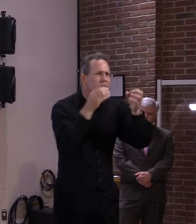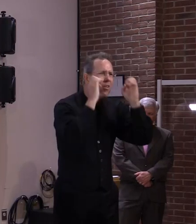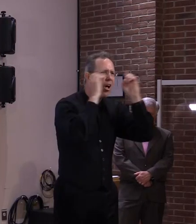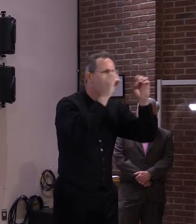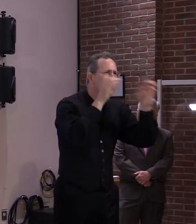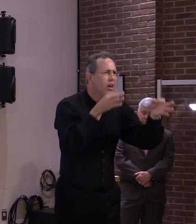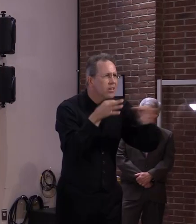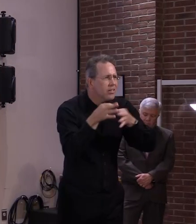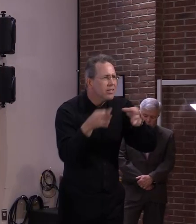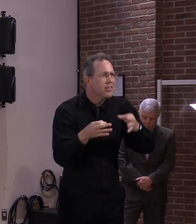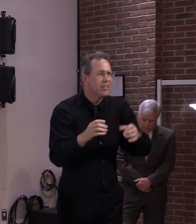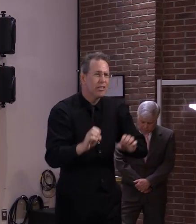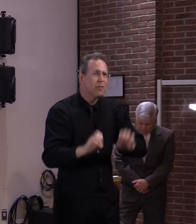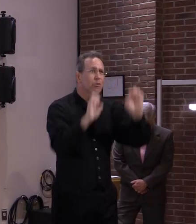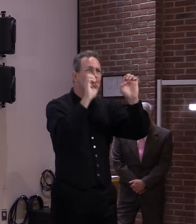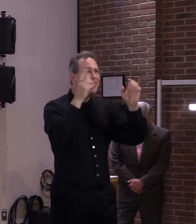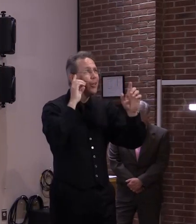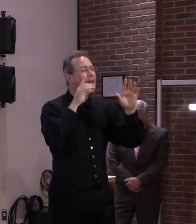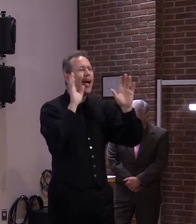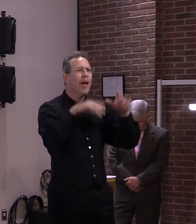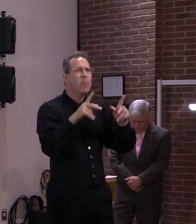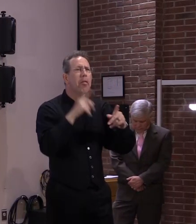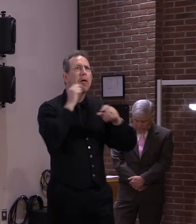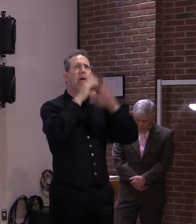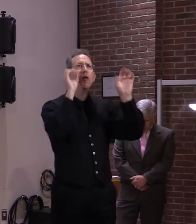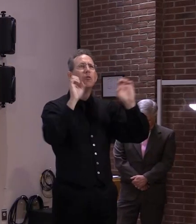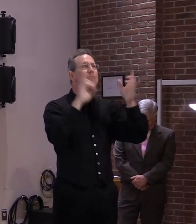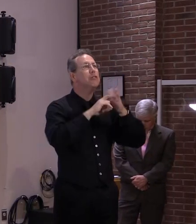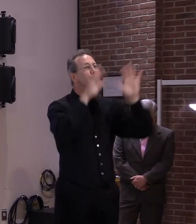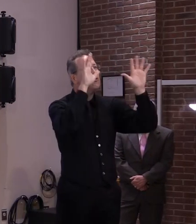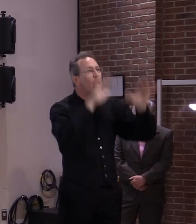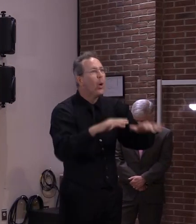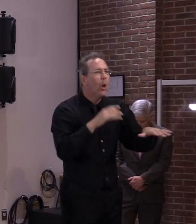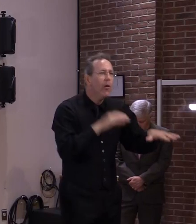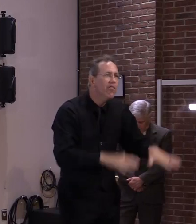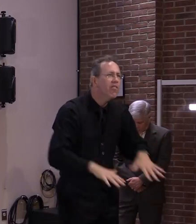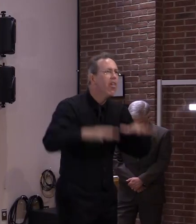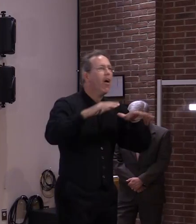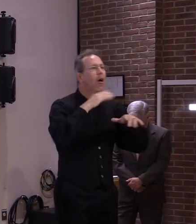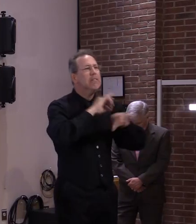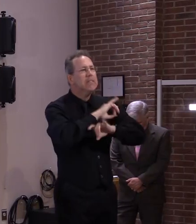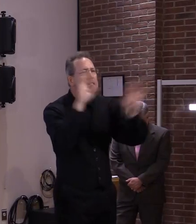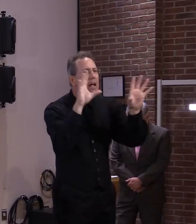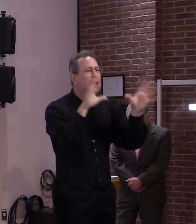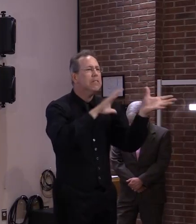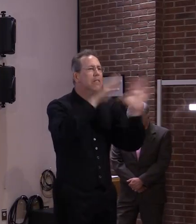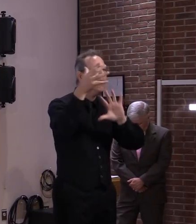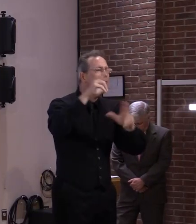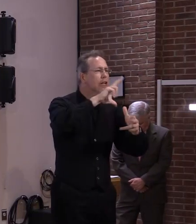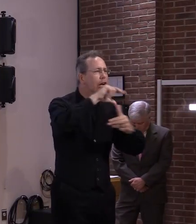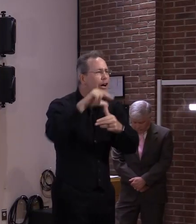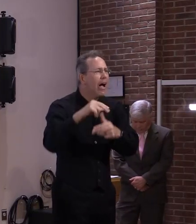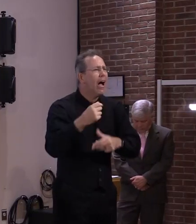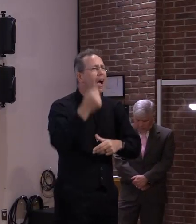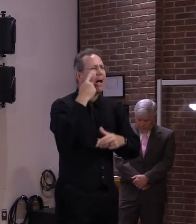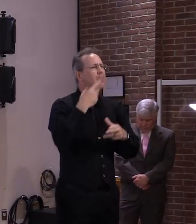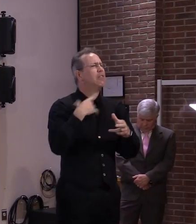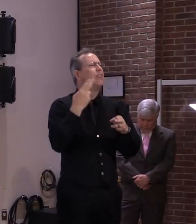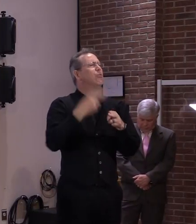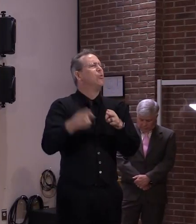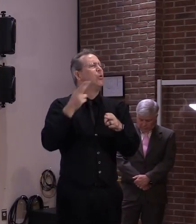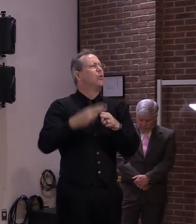because those are events that don't have this long of a tail end so to speak in an aftermath